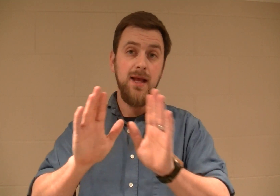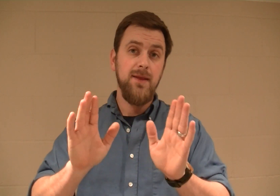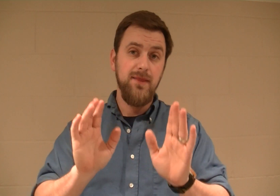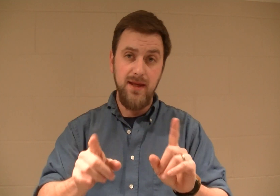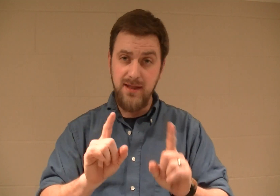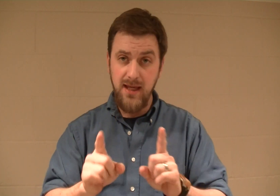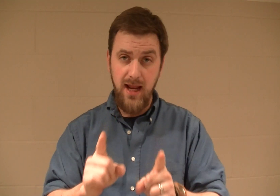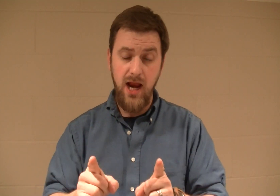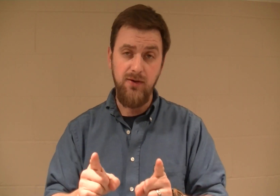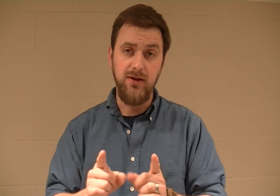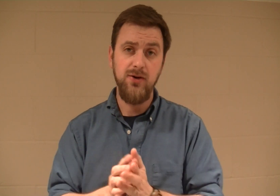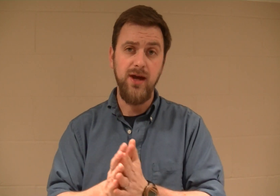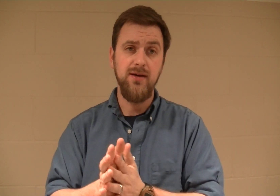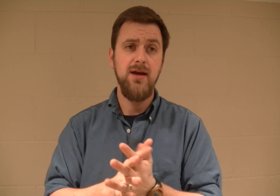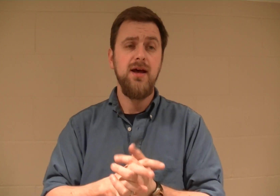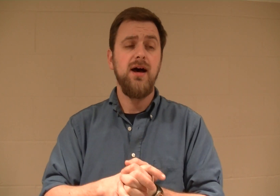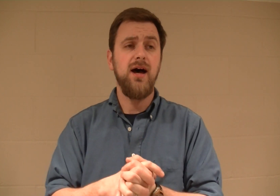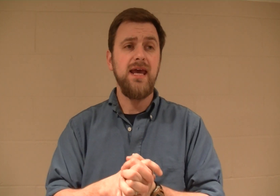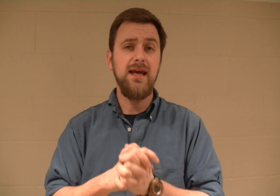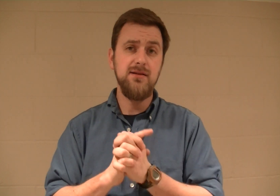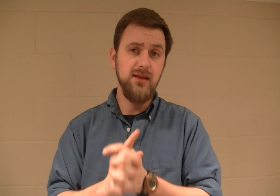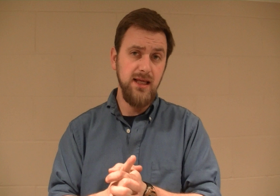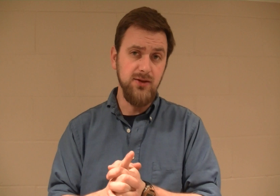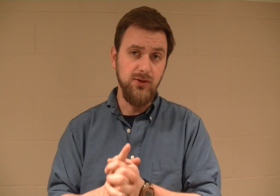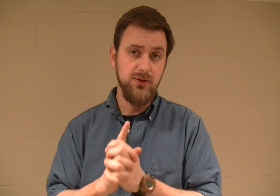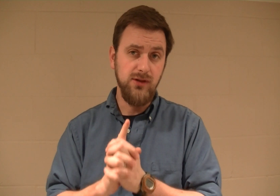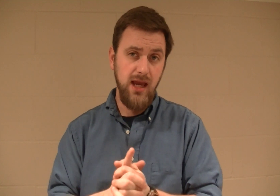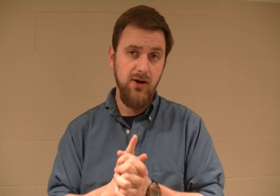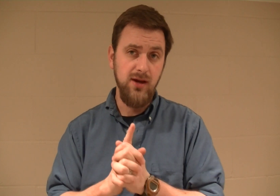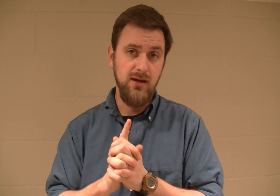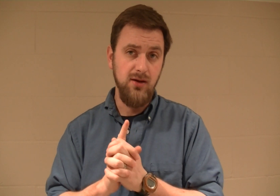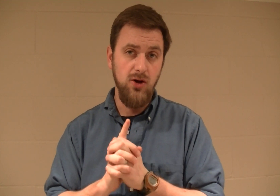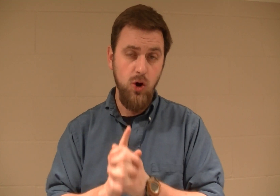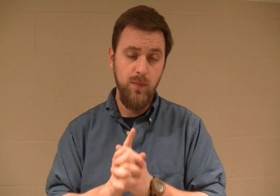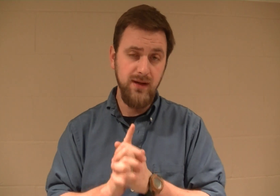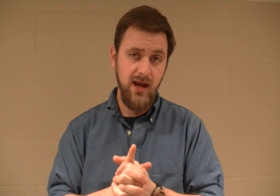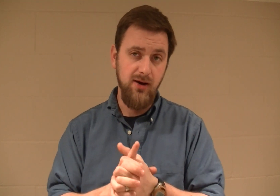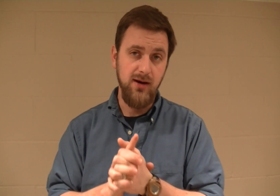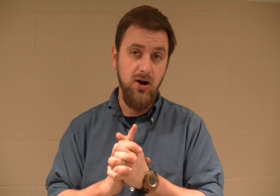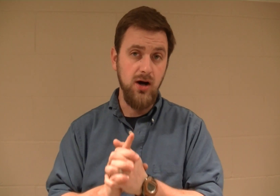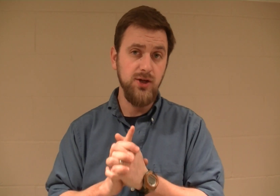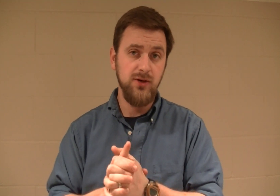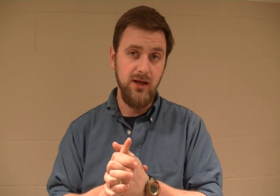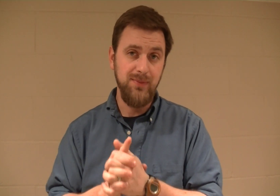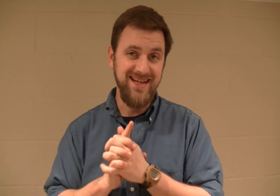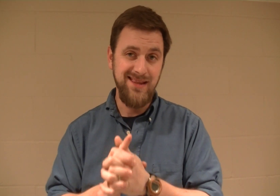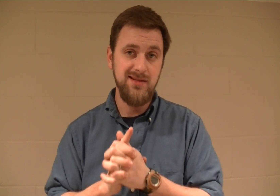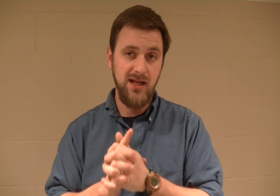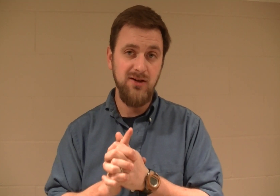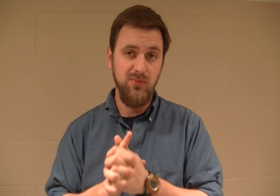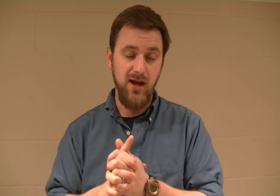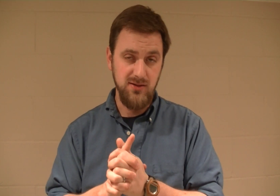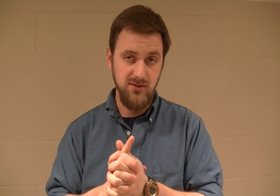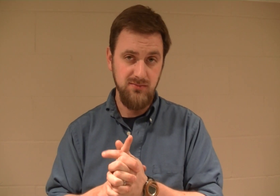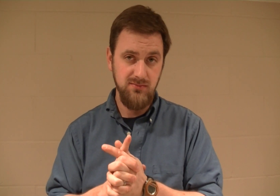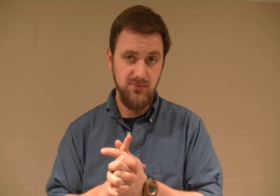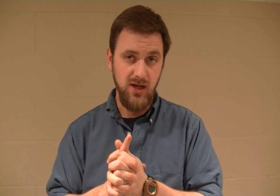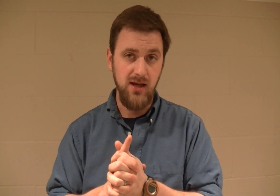This can get hairy, okay? It is legal to carry open carry on your hip in the state of Nebraska, okay?